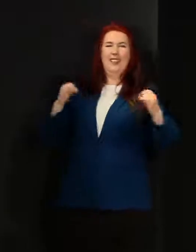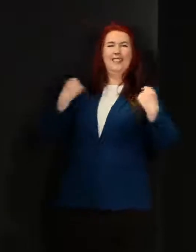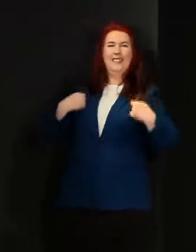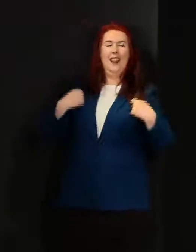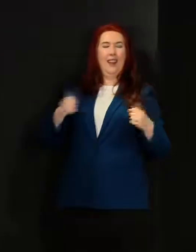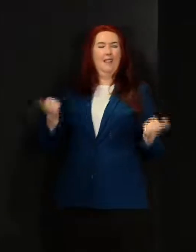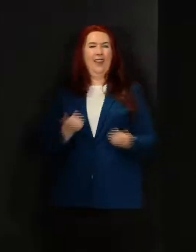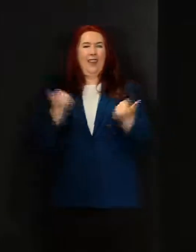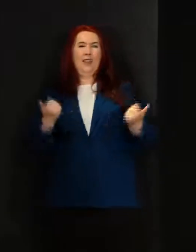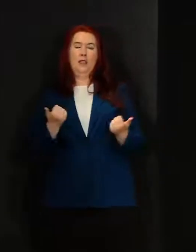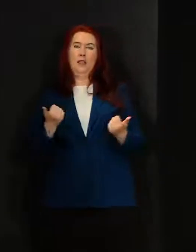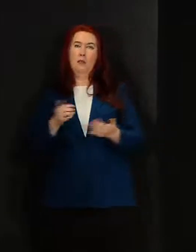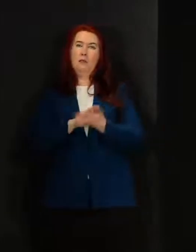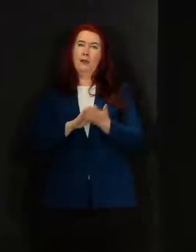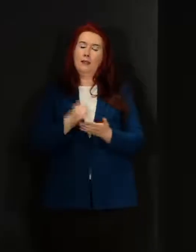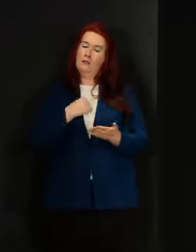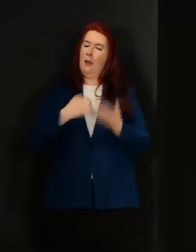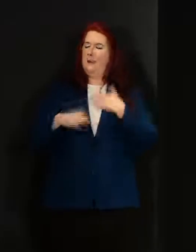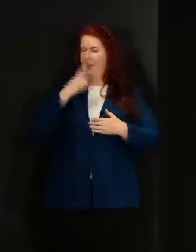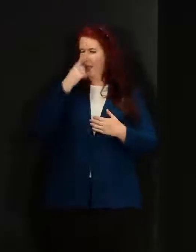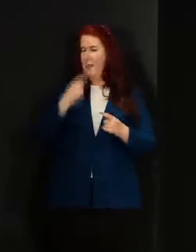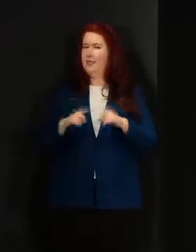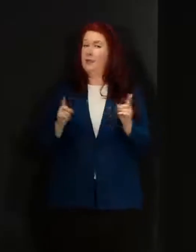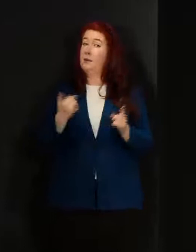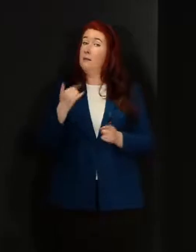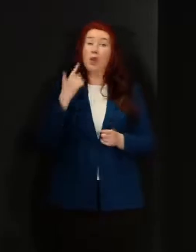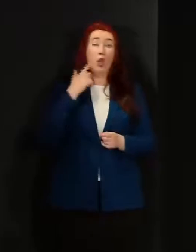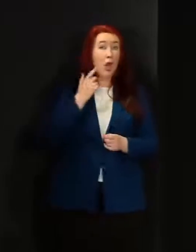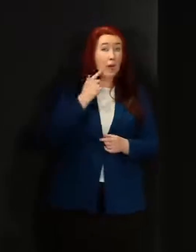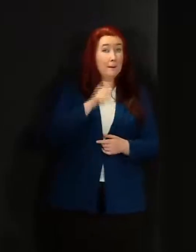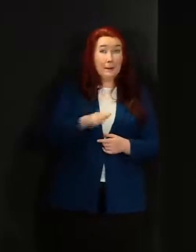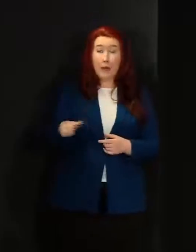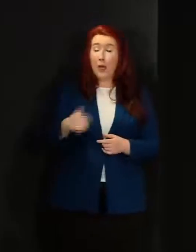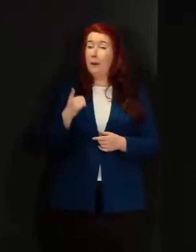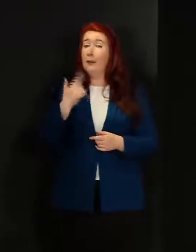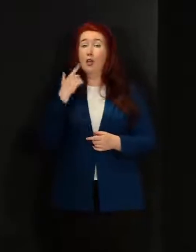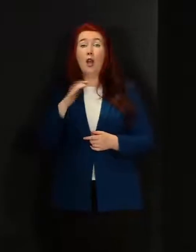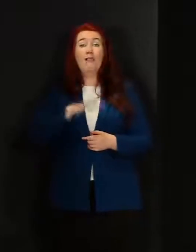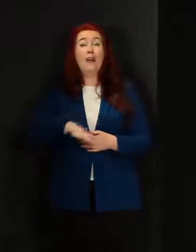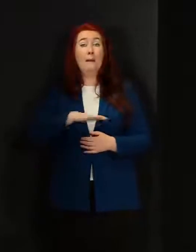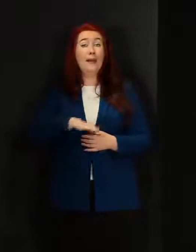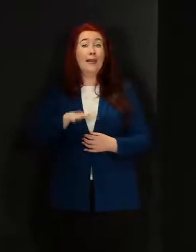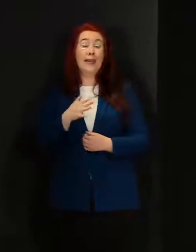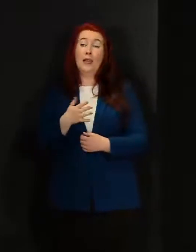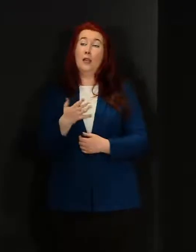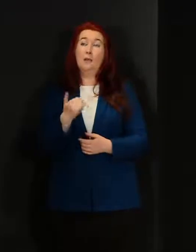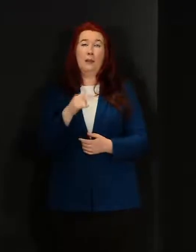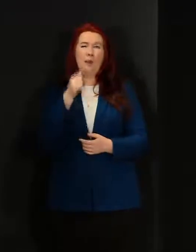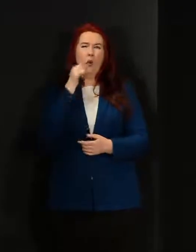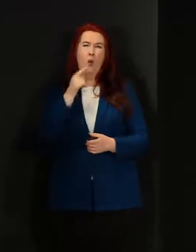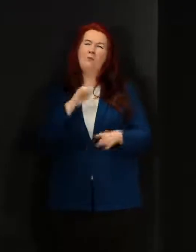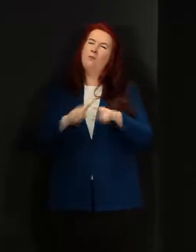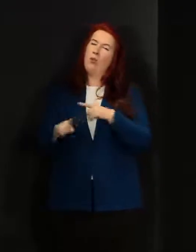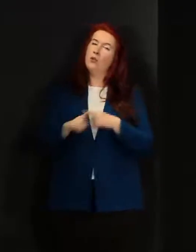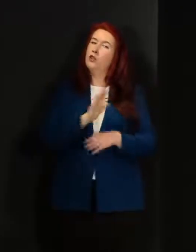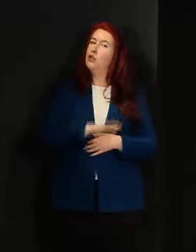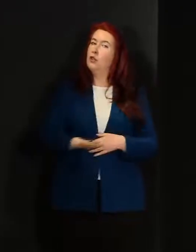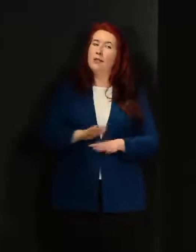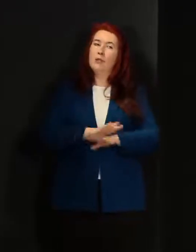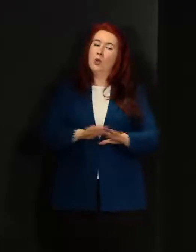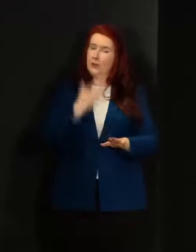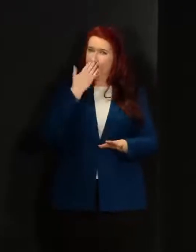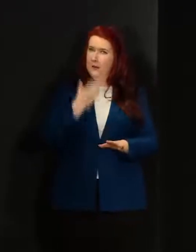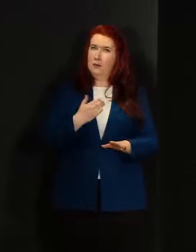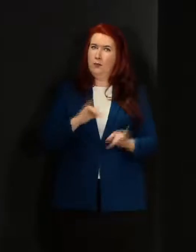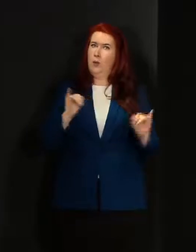and therefore their behaviour can be different that might be young people it might be young families who know that in the main children are not getting